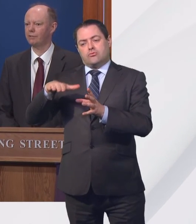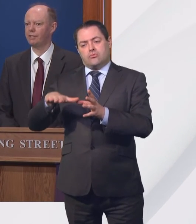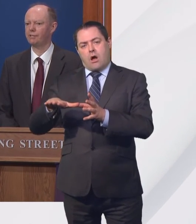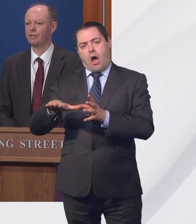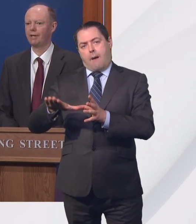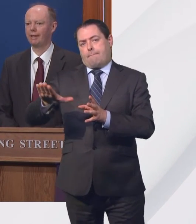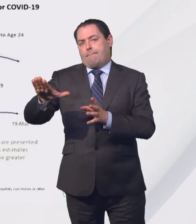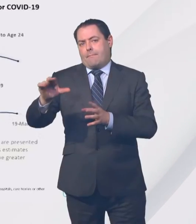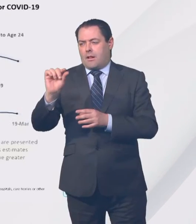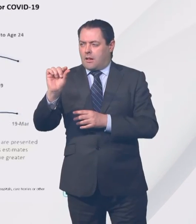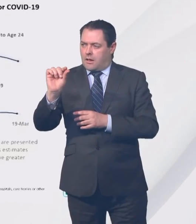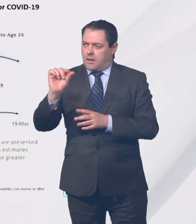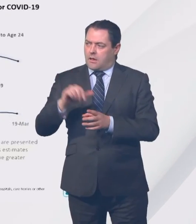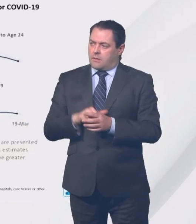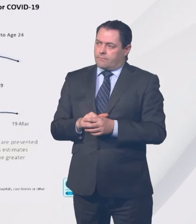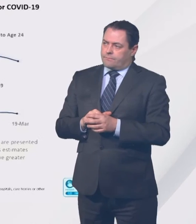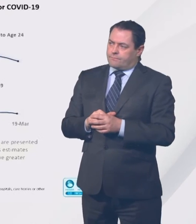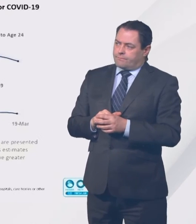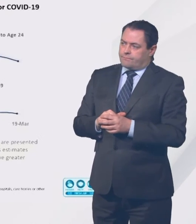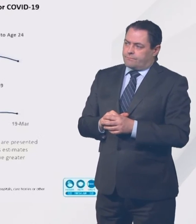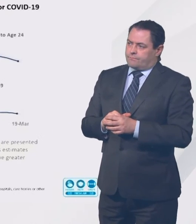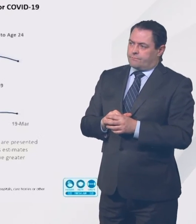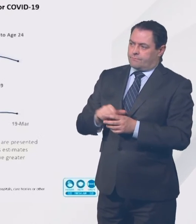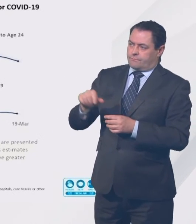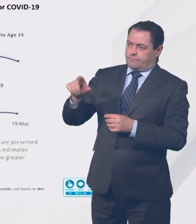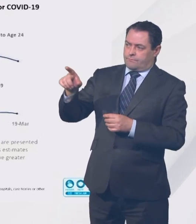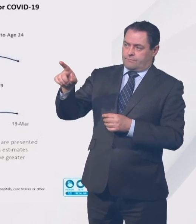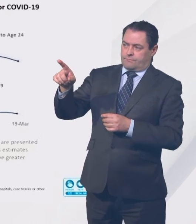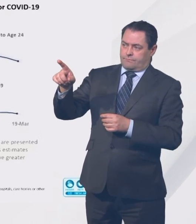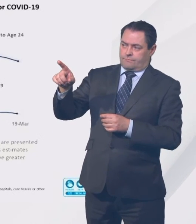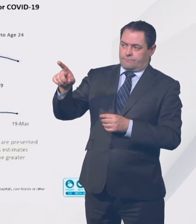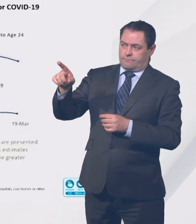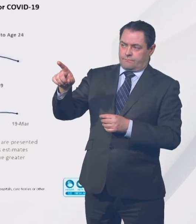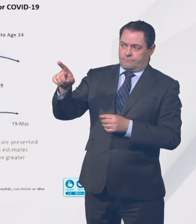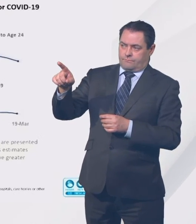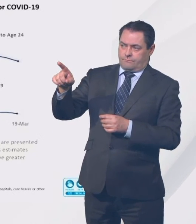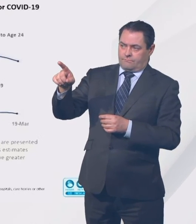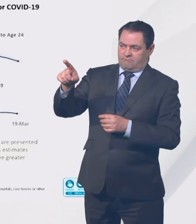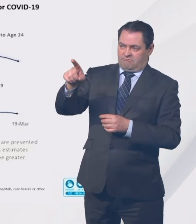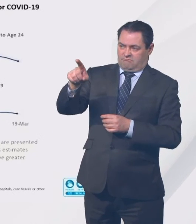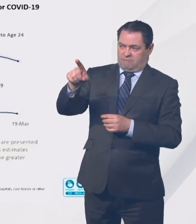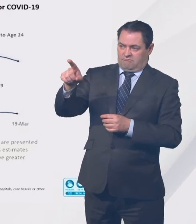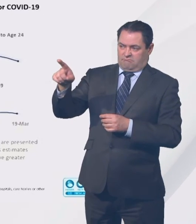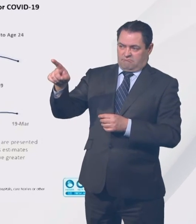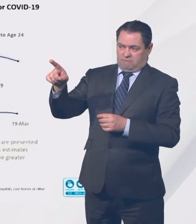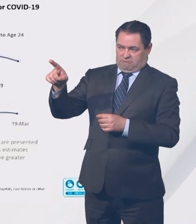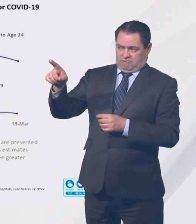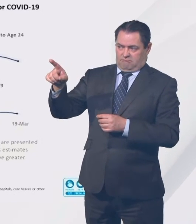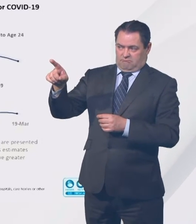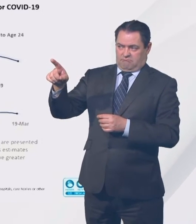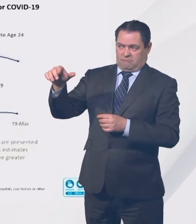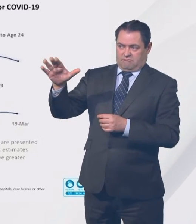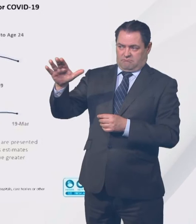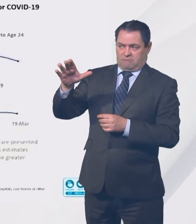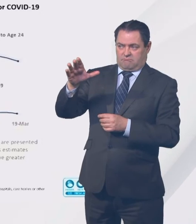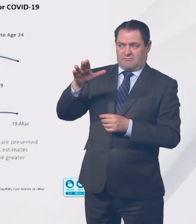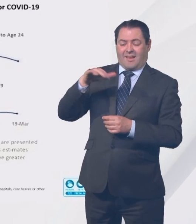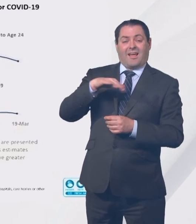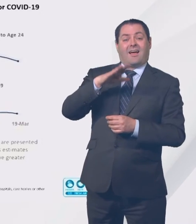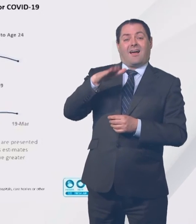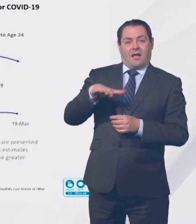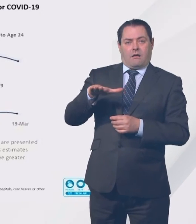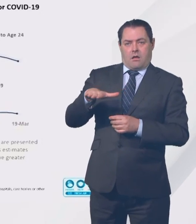dramatic increase at this point, but this is inevitable that as bits of society open up, there will be